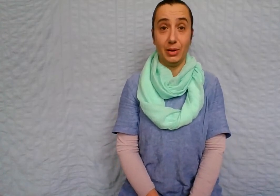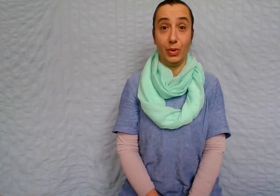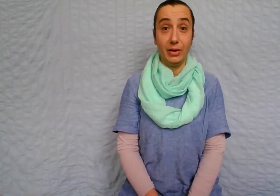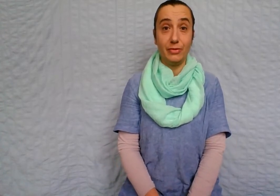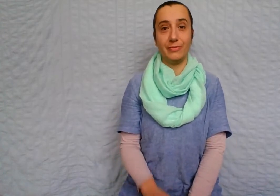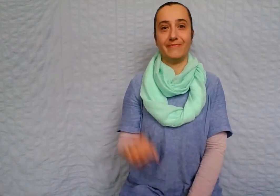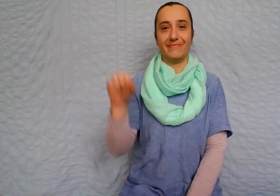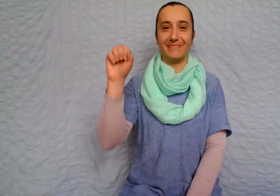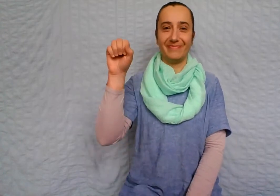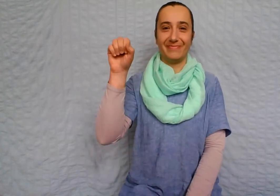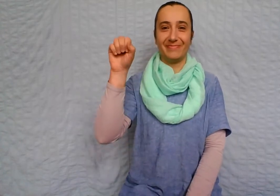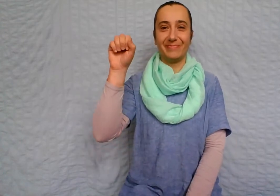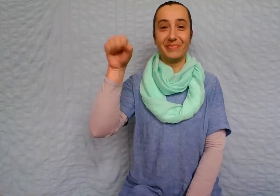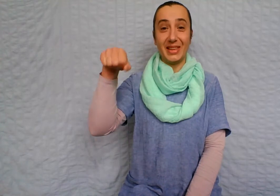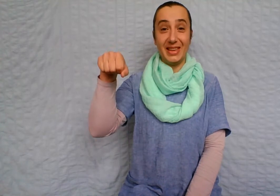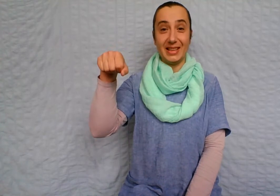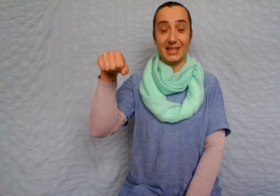with yes.